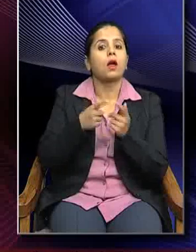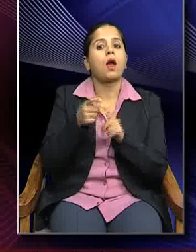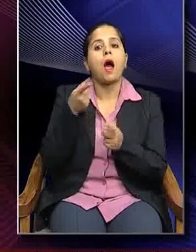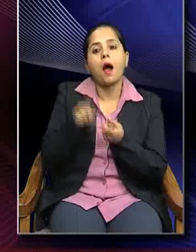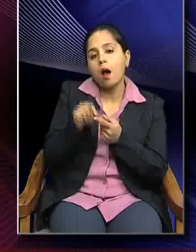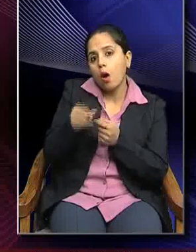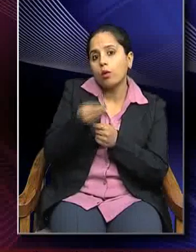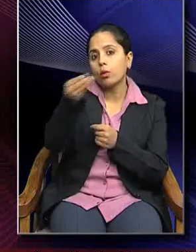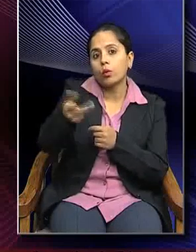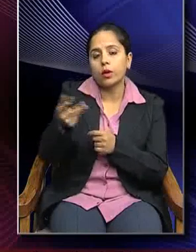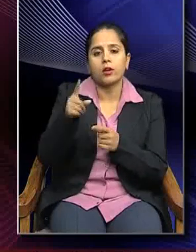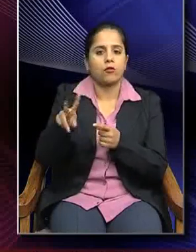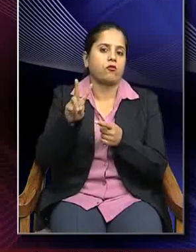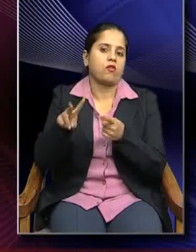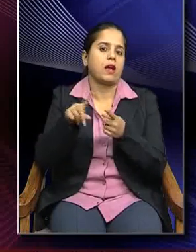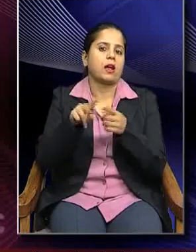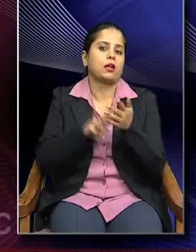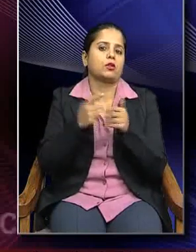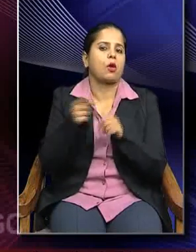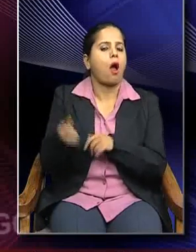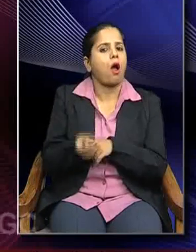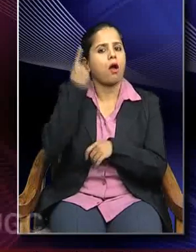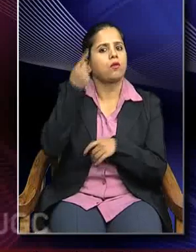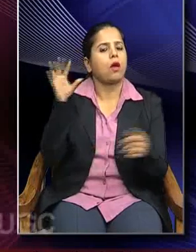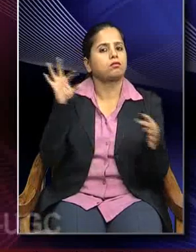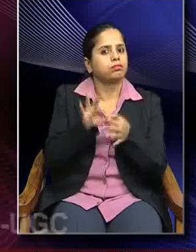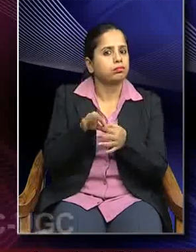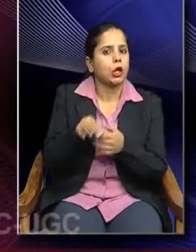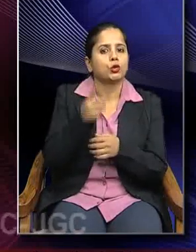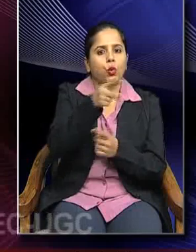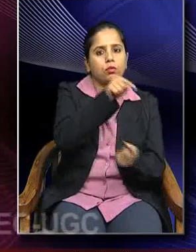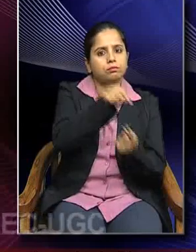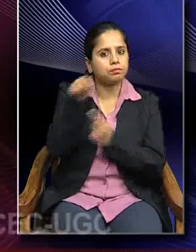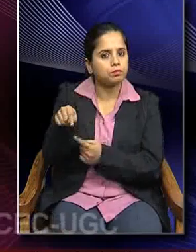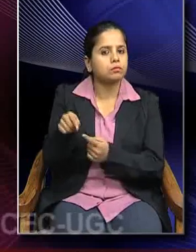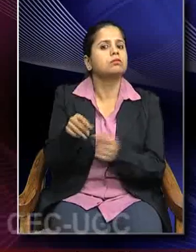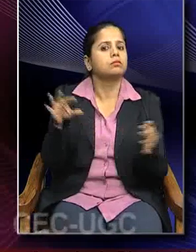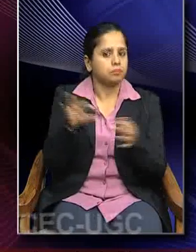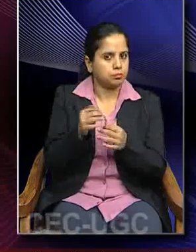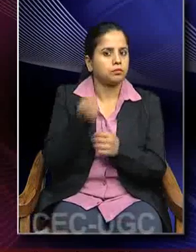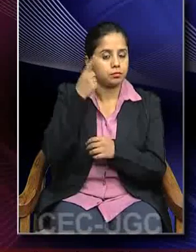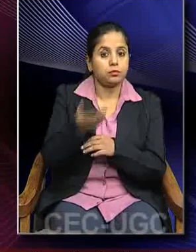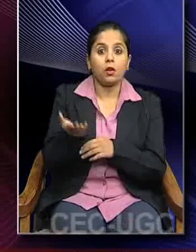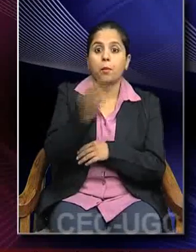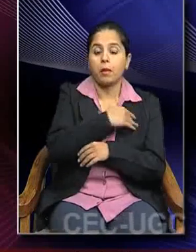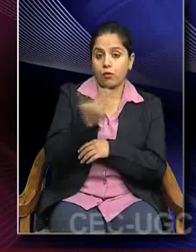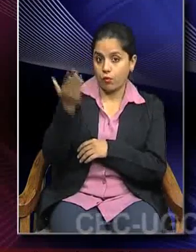actually understood the connect between the two. Because earlier